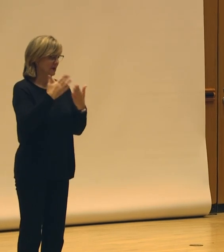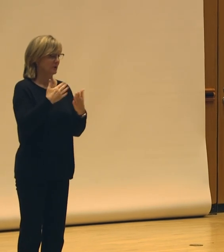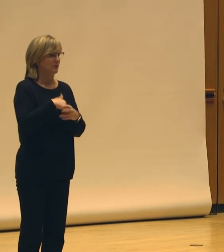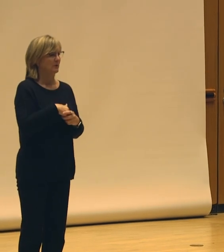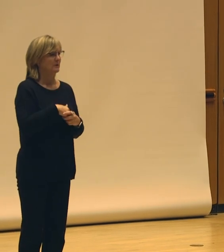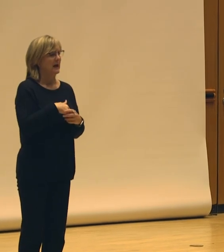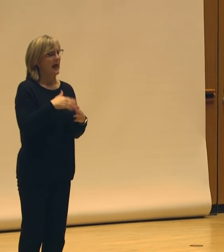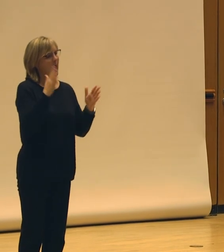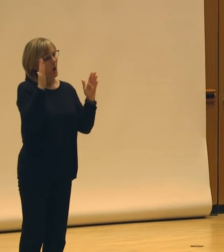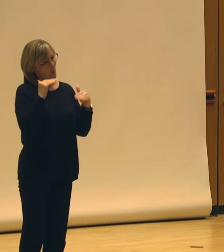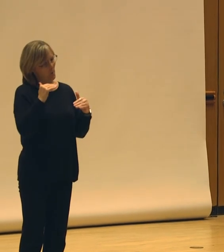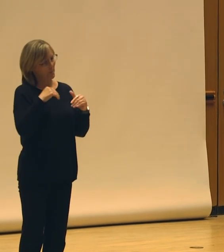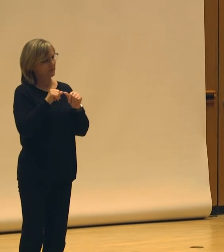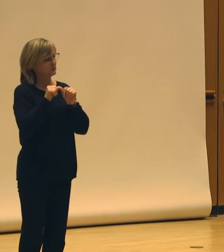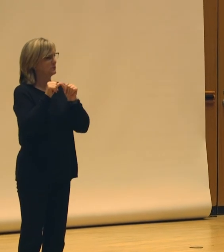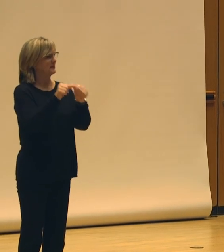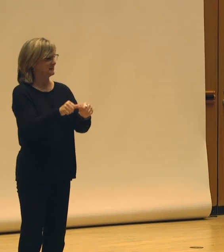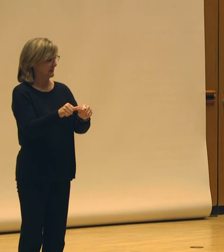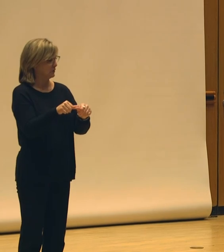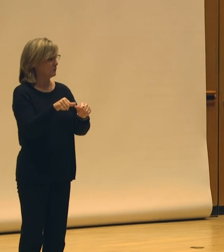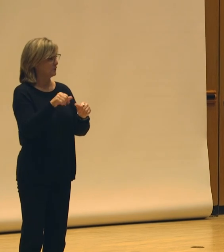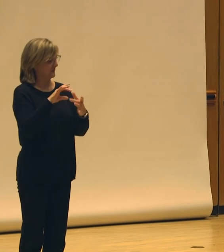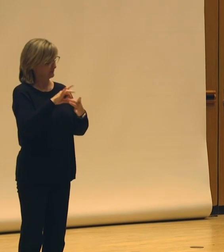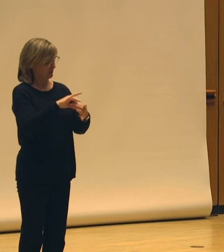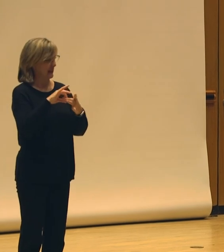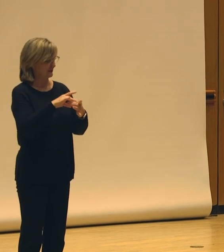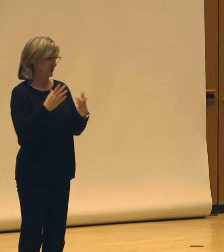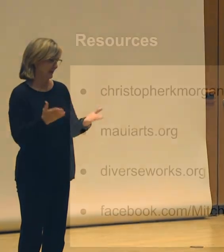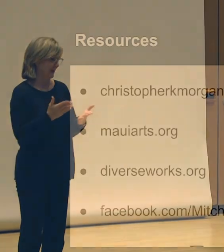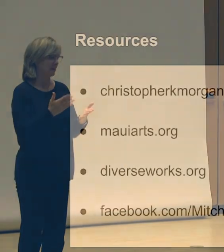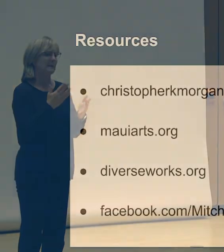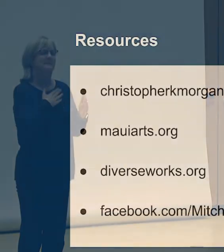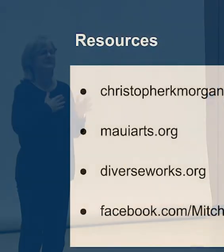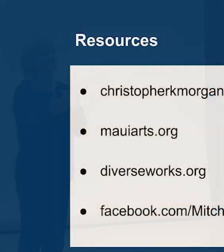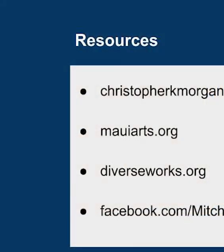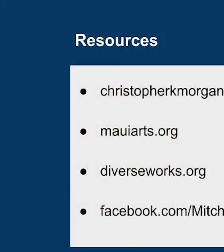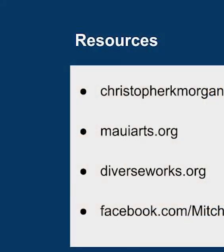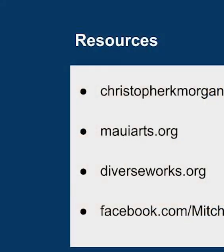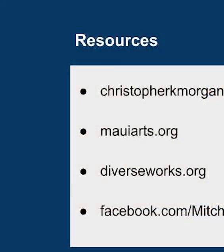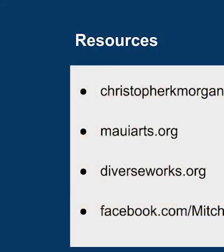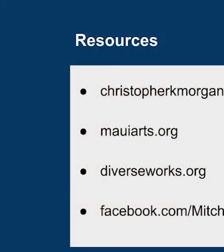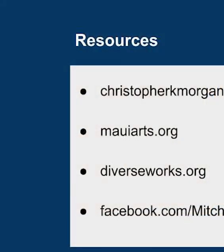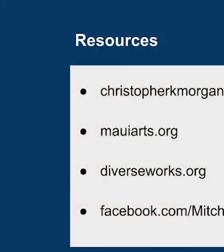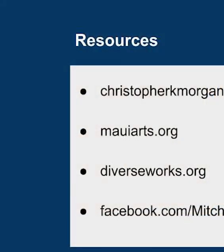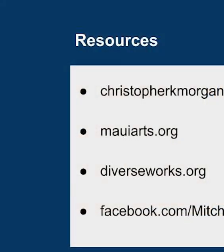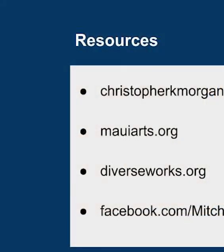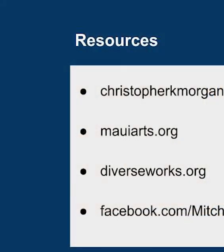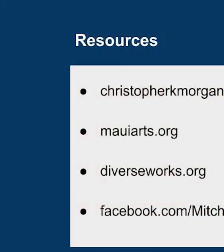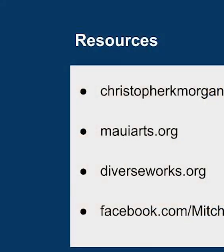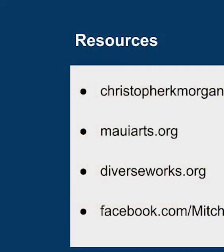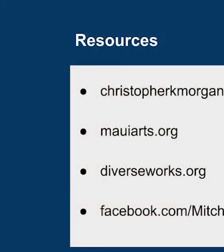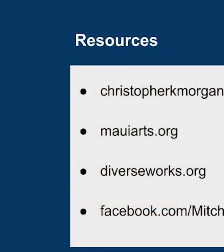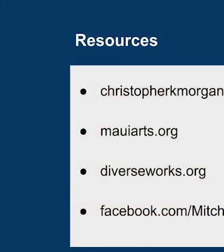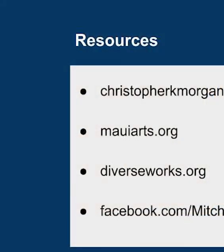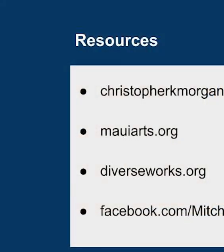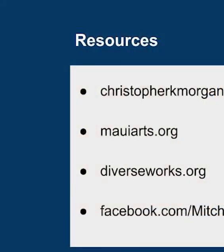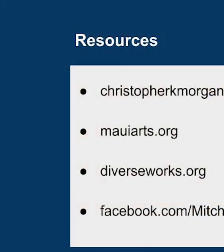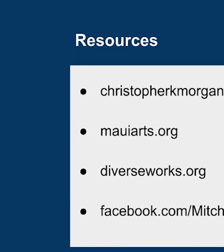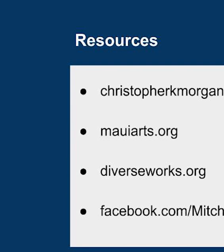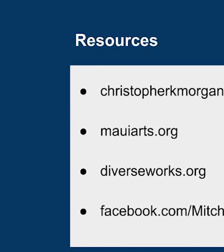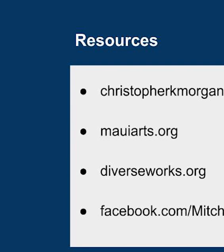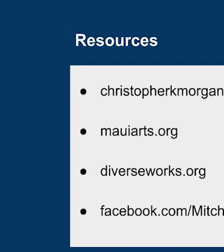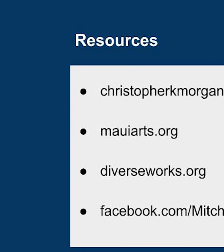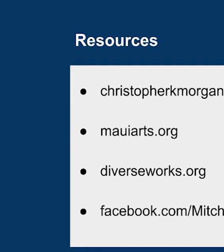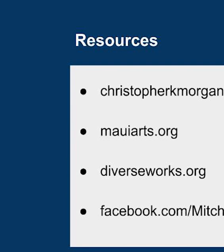And I hope to continue this relationship. Please reach out to me. Oh, wait. Here. This needs to be on the